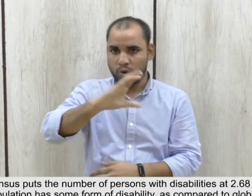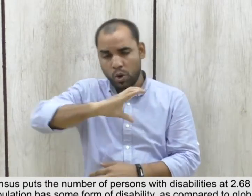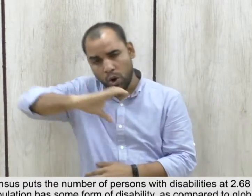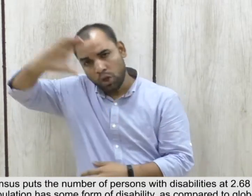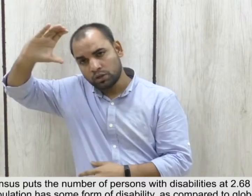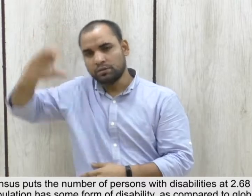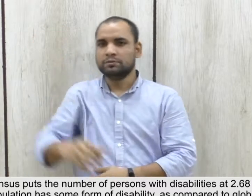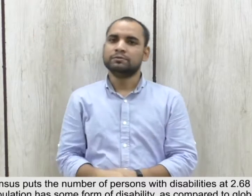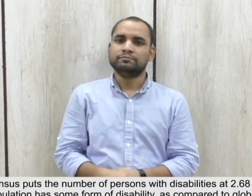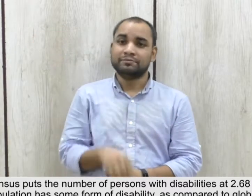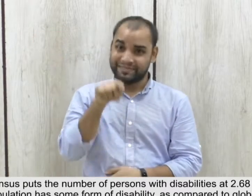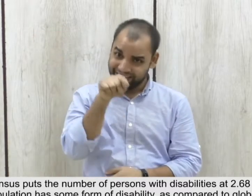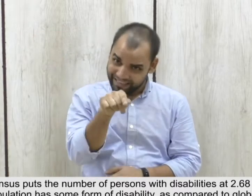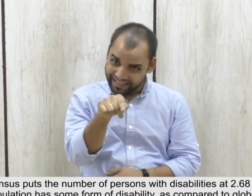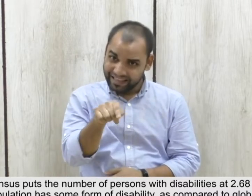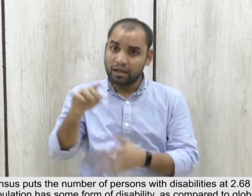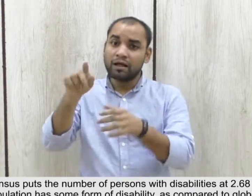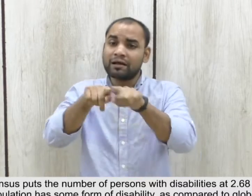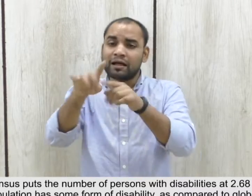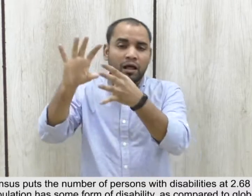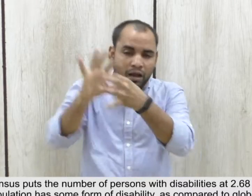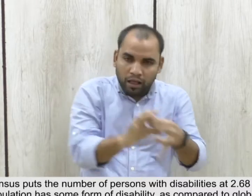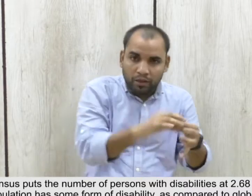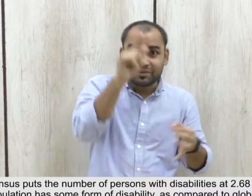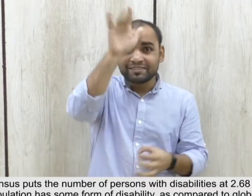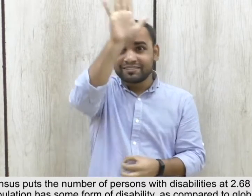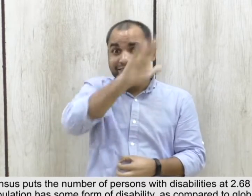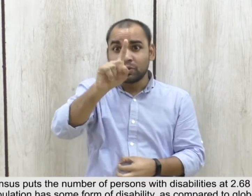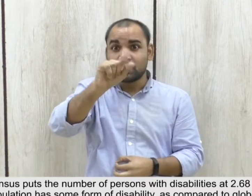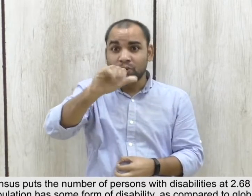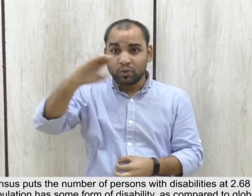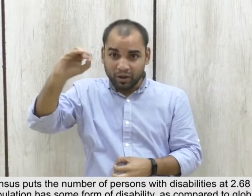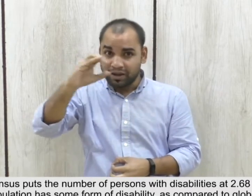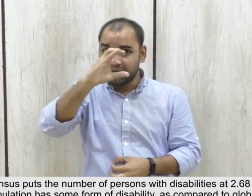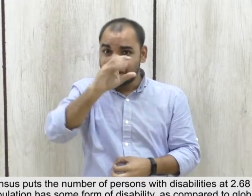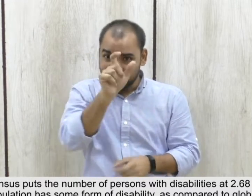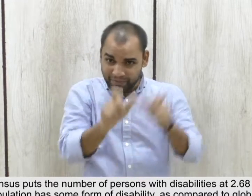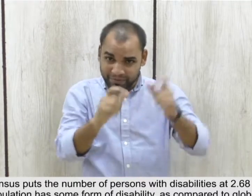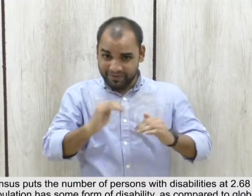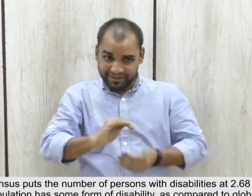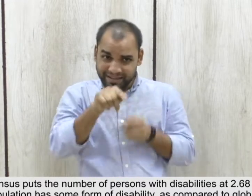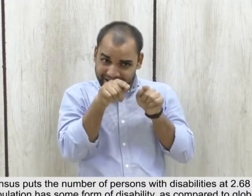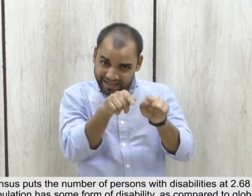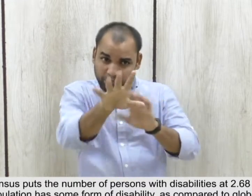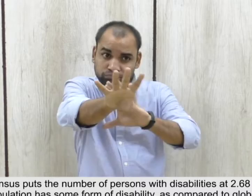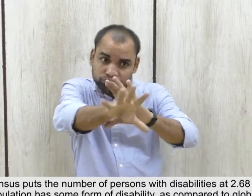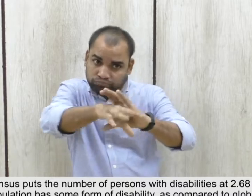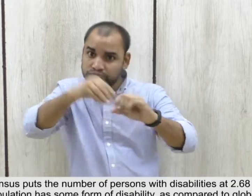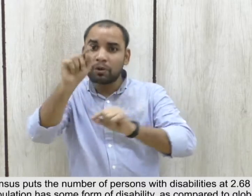implying 2.21% of Indian population